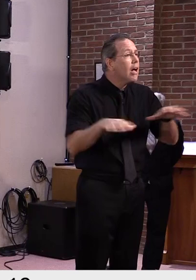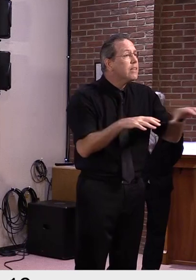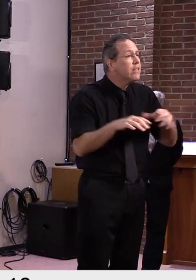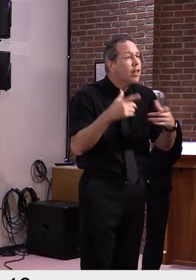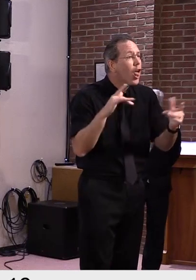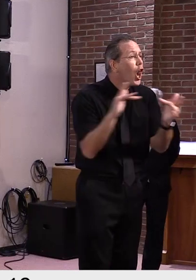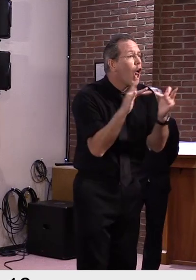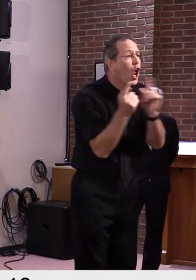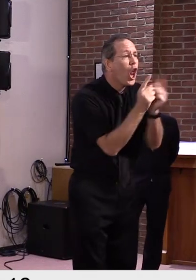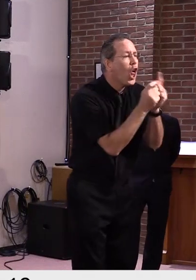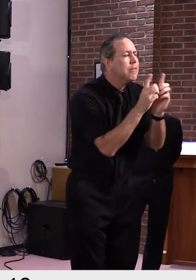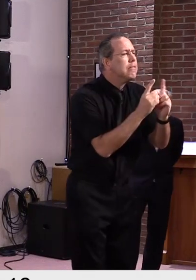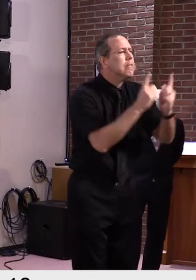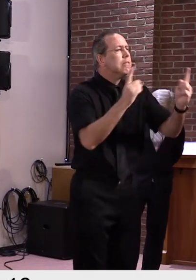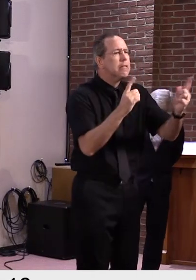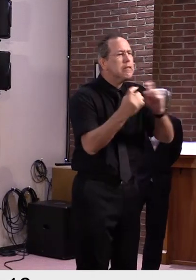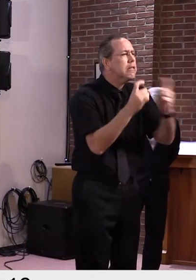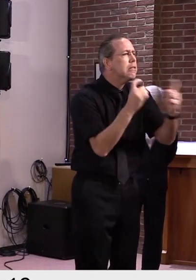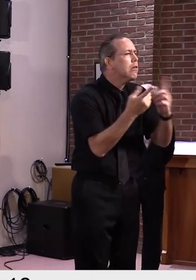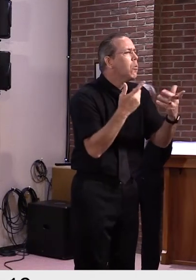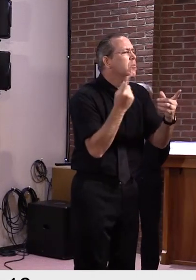machines, water fountains, health office,